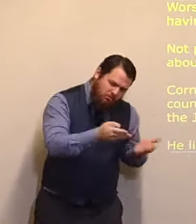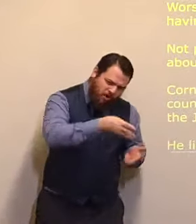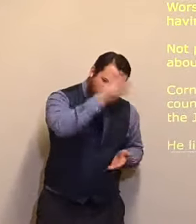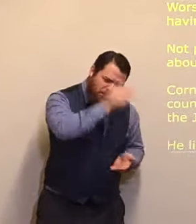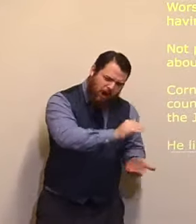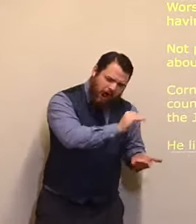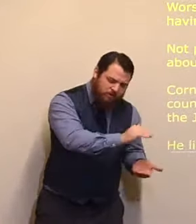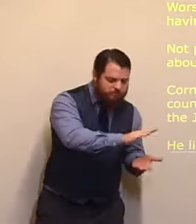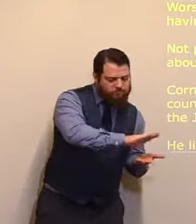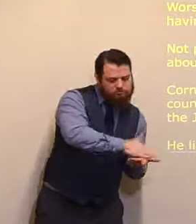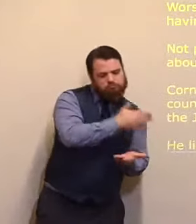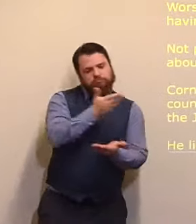religion of the Jews.